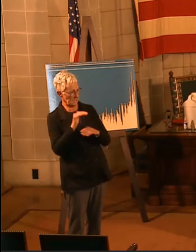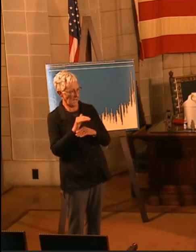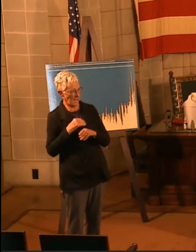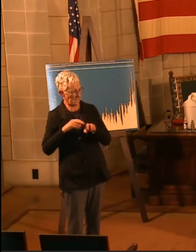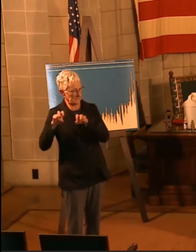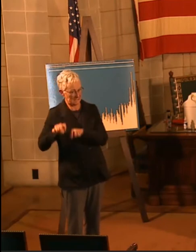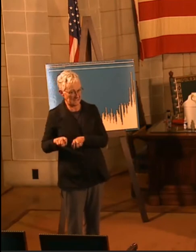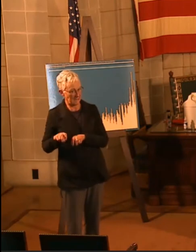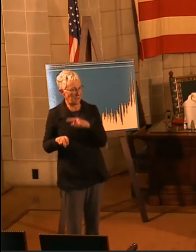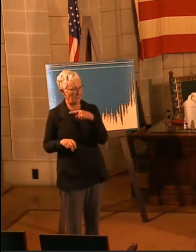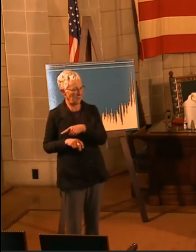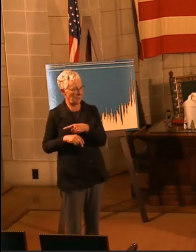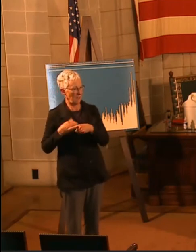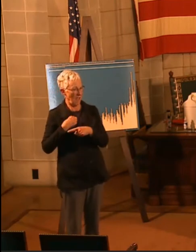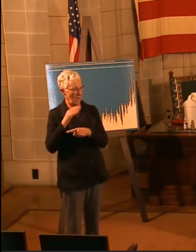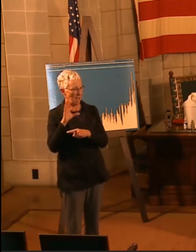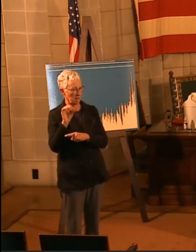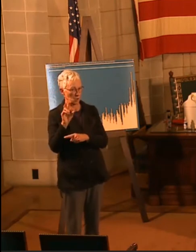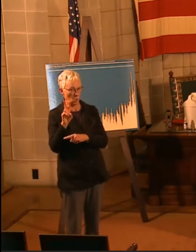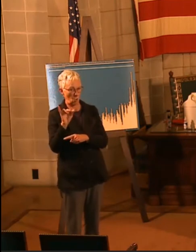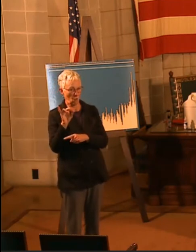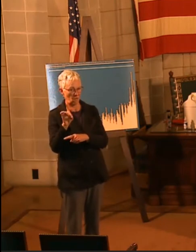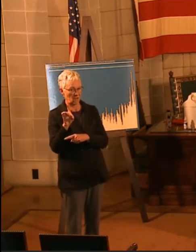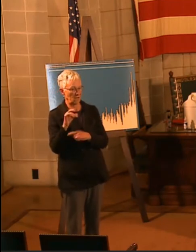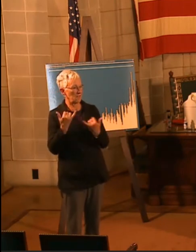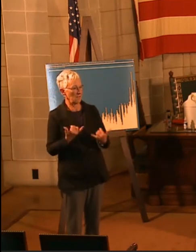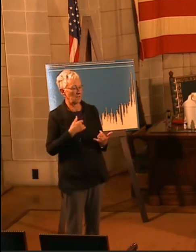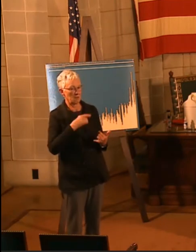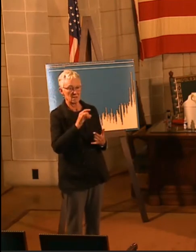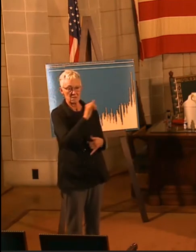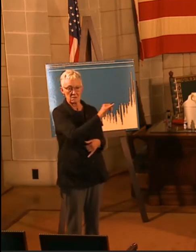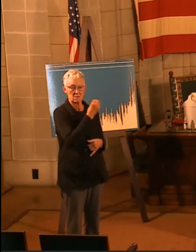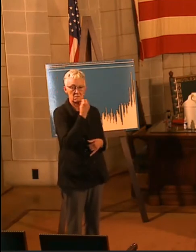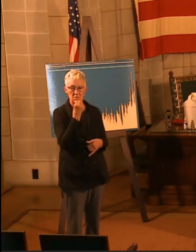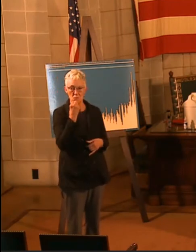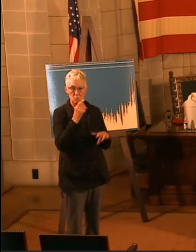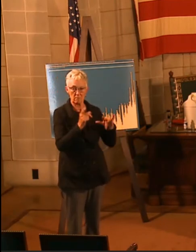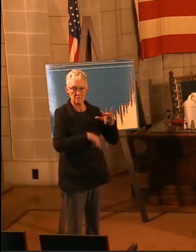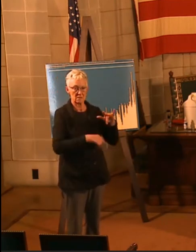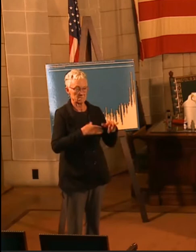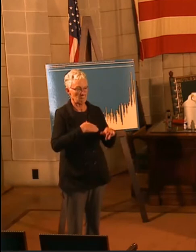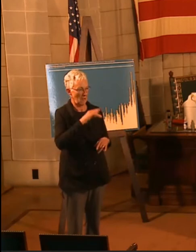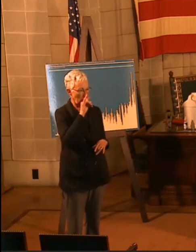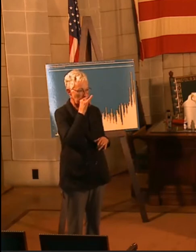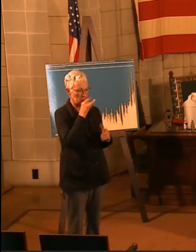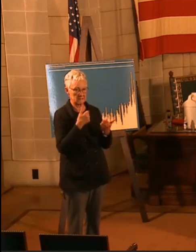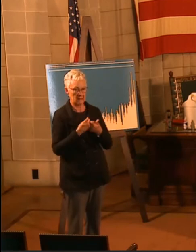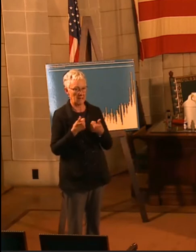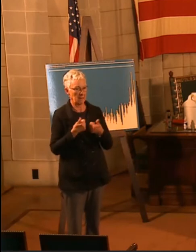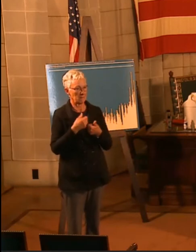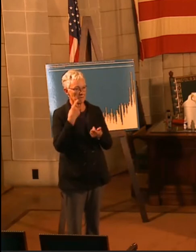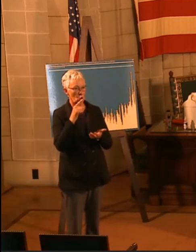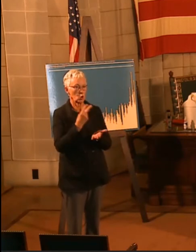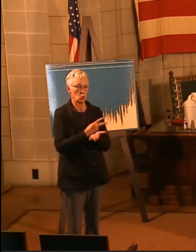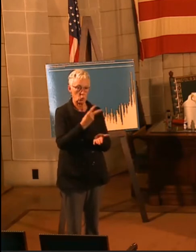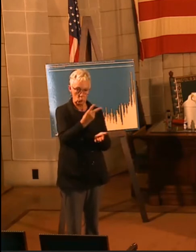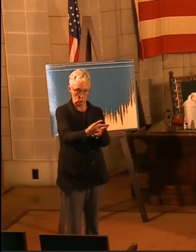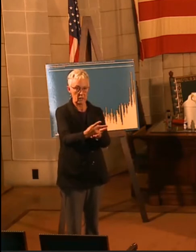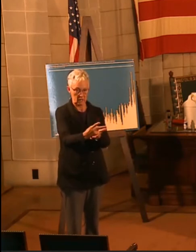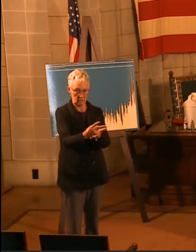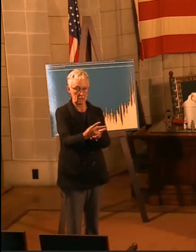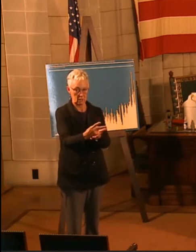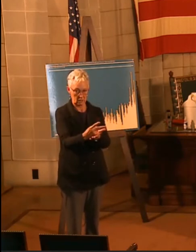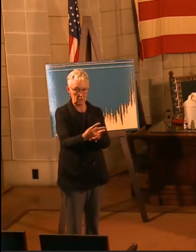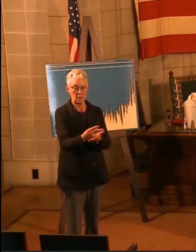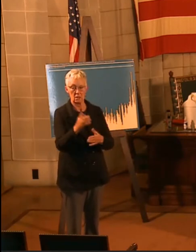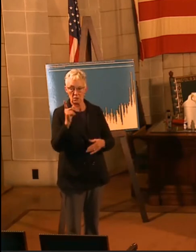positive today, and now you have to miss your child's games for the next two weeks? So that you can feel good about what you have done to